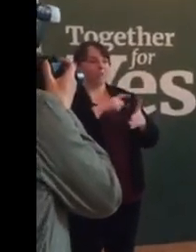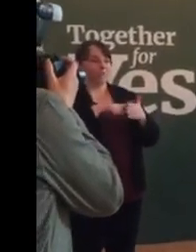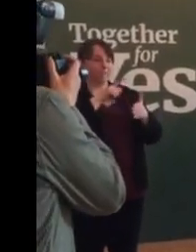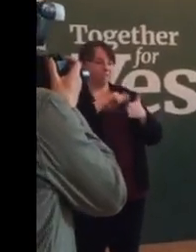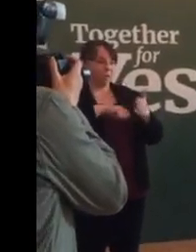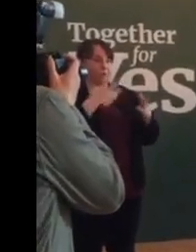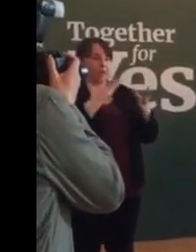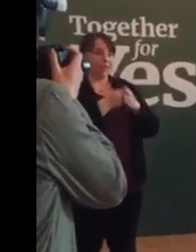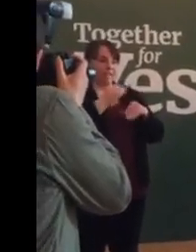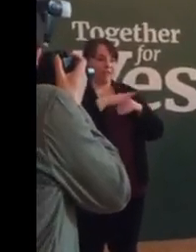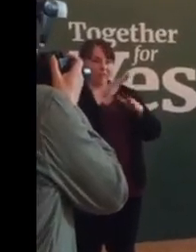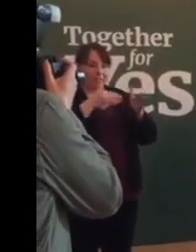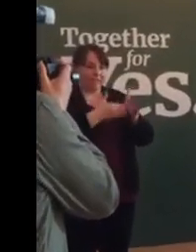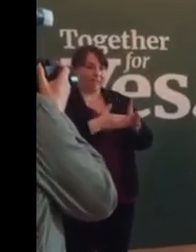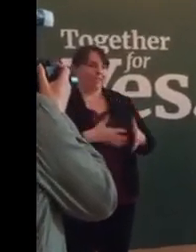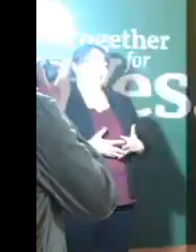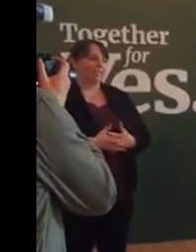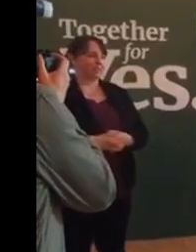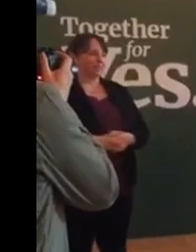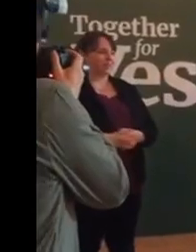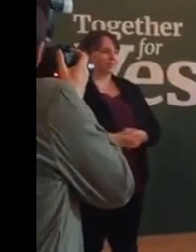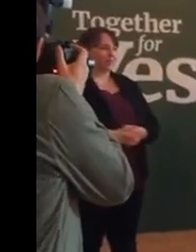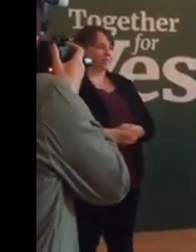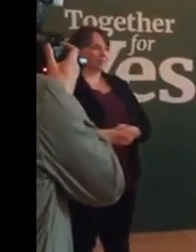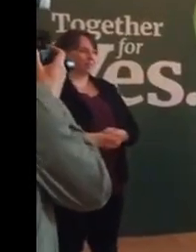together for yes. Thank you.